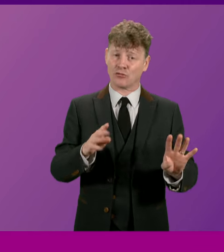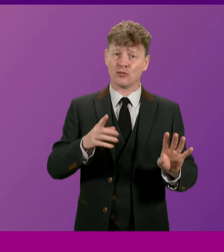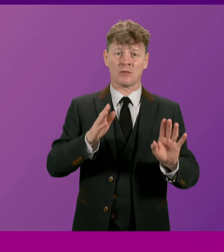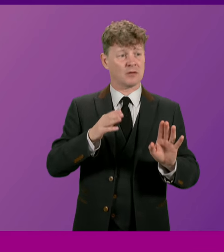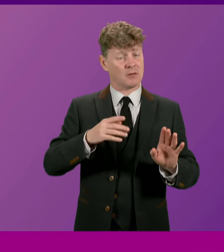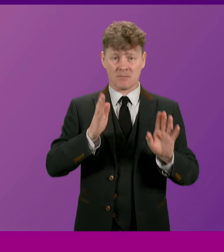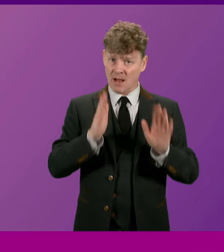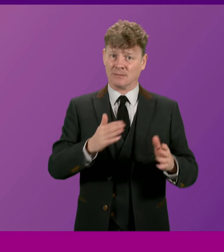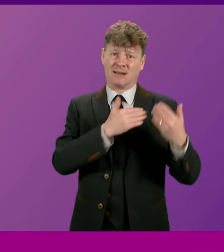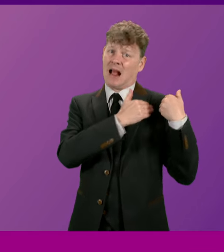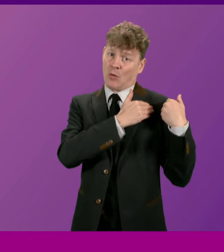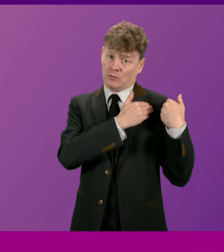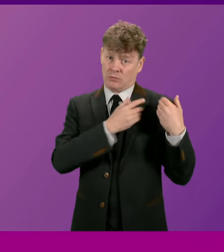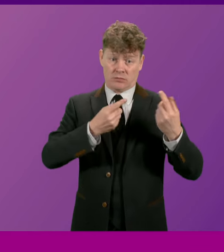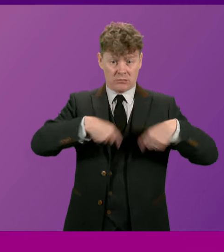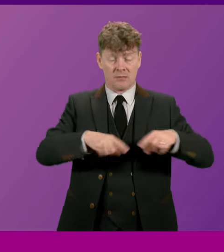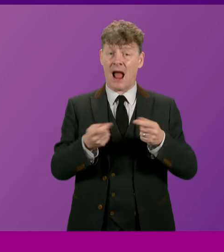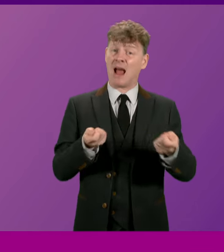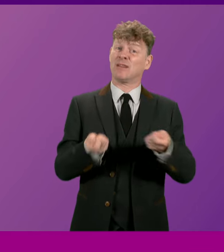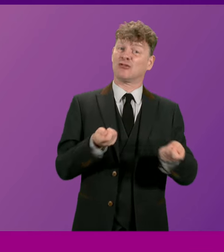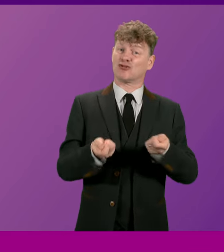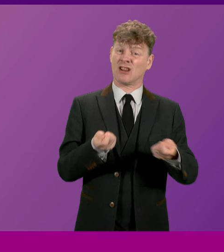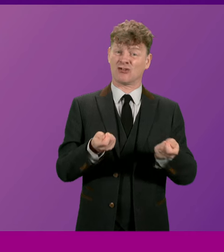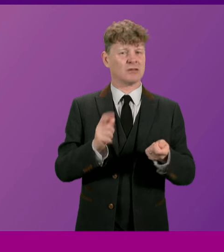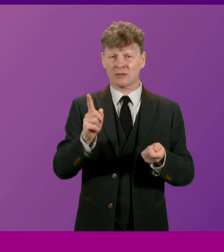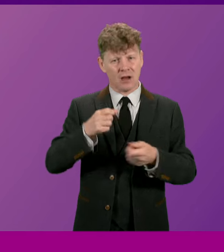are not merely an administration, but a government.